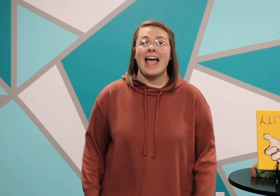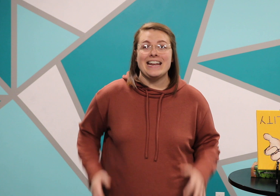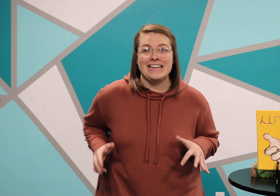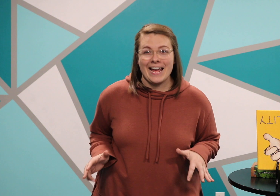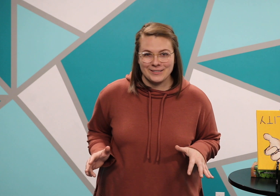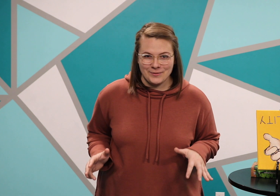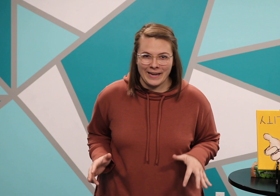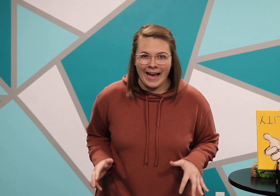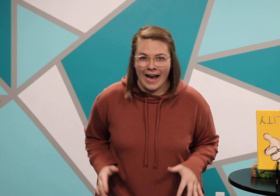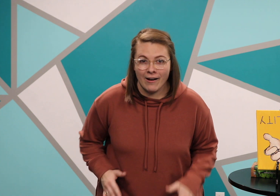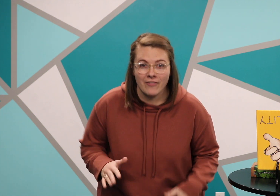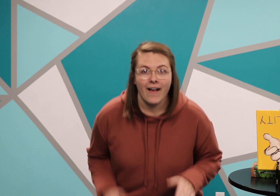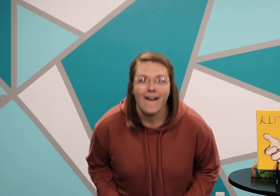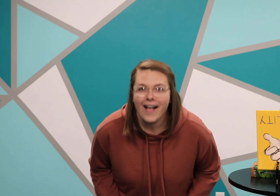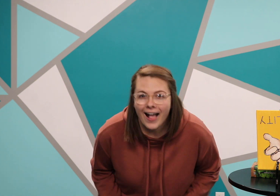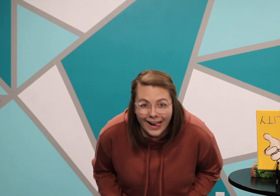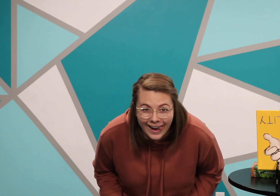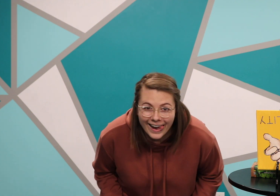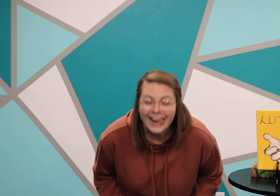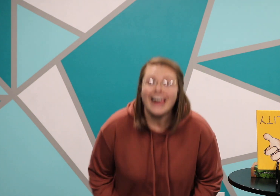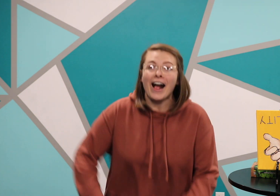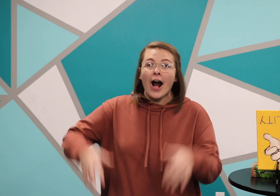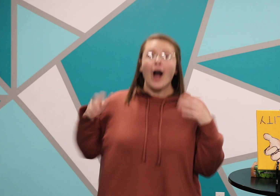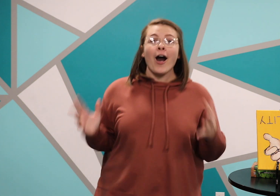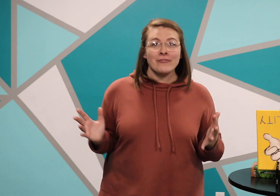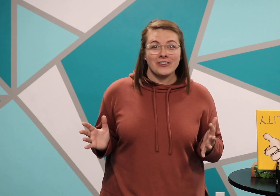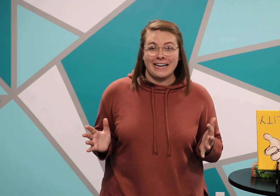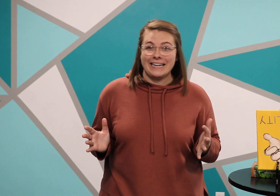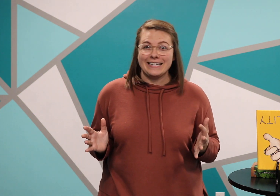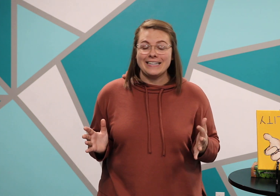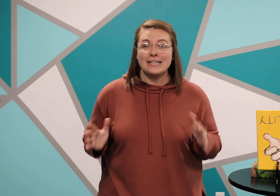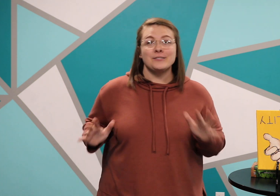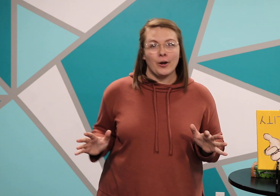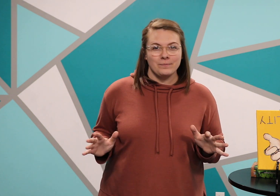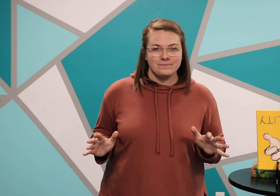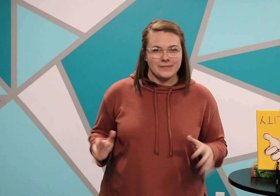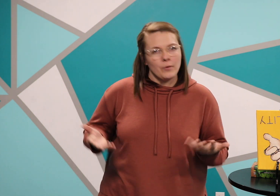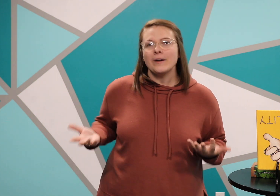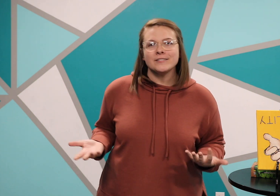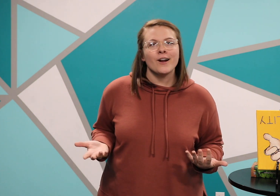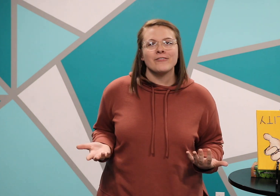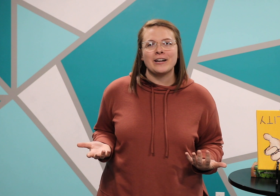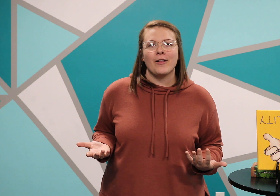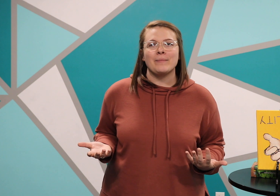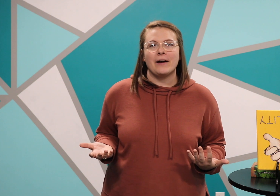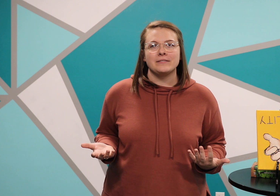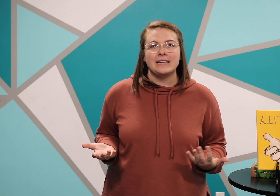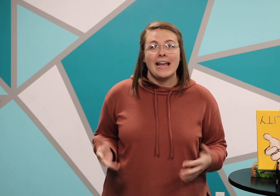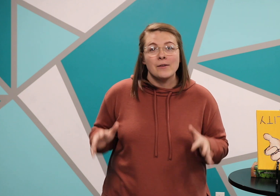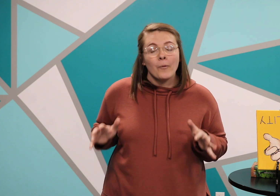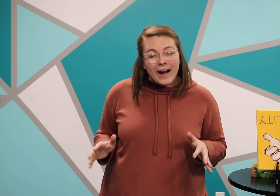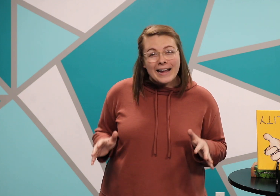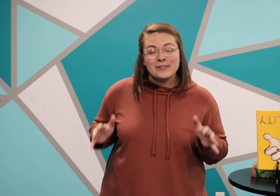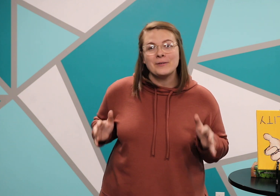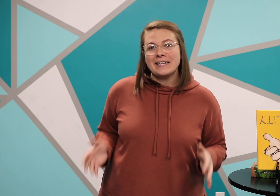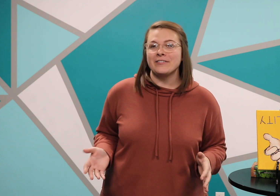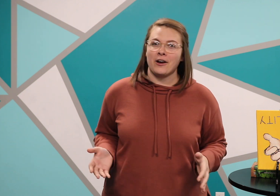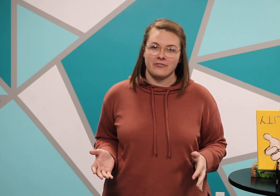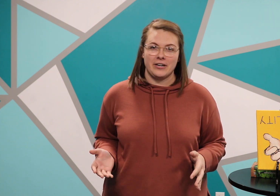Next, we have offering. So what's our offering all about and why do we give an offering?